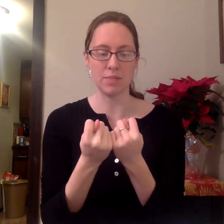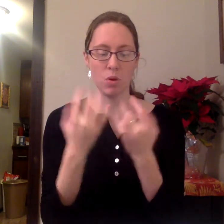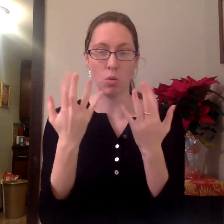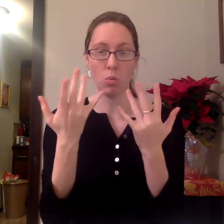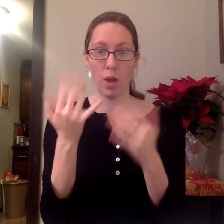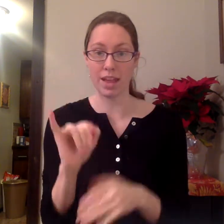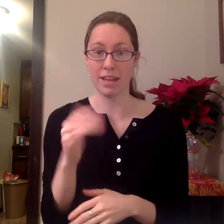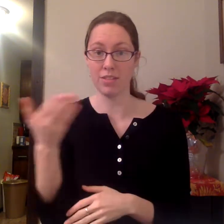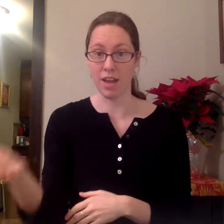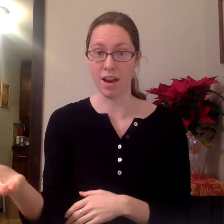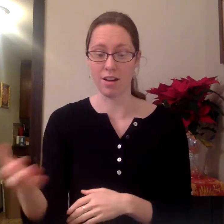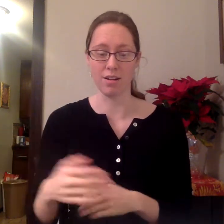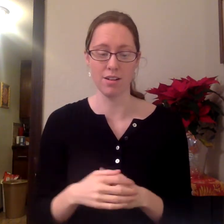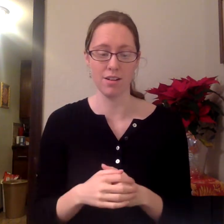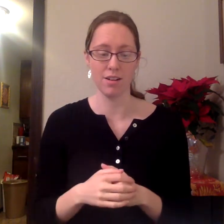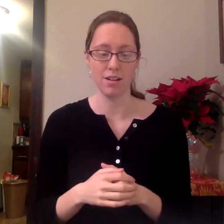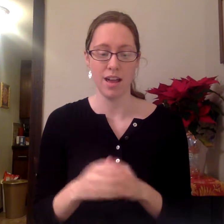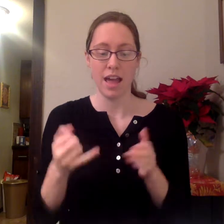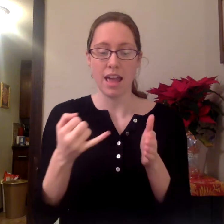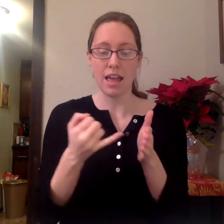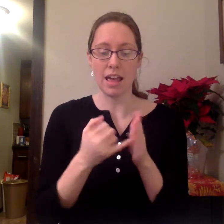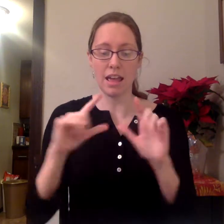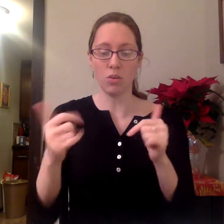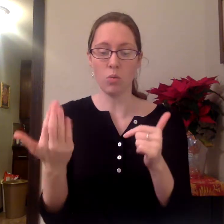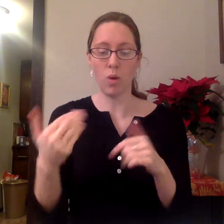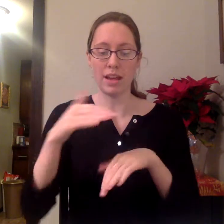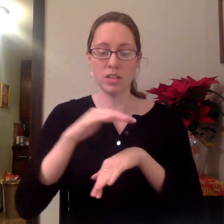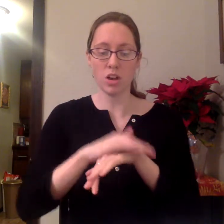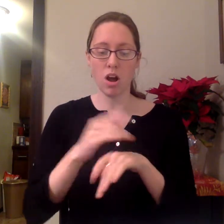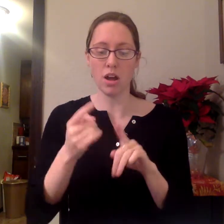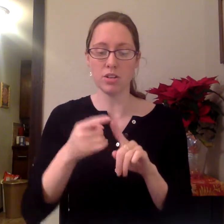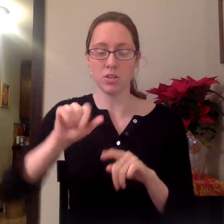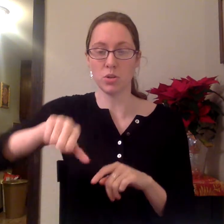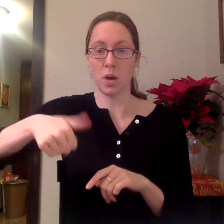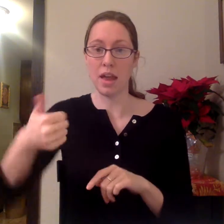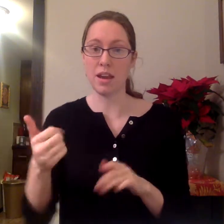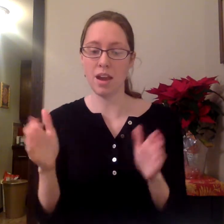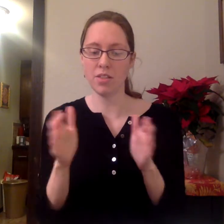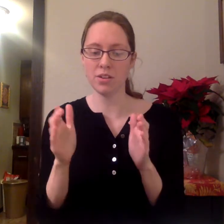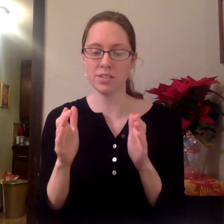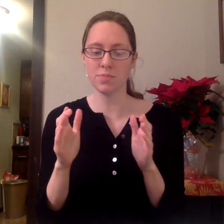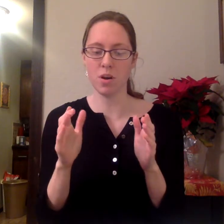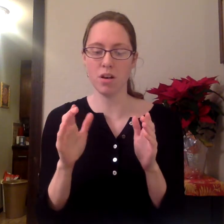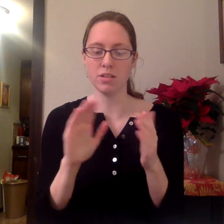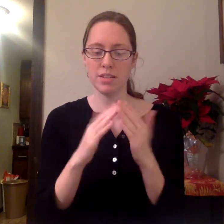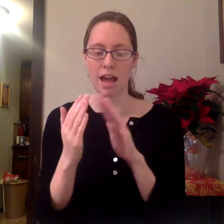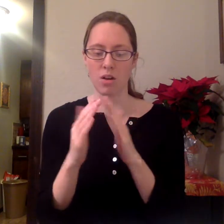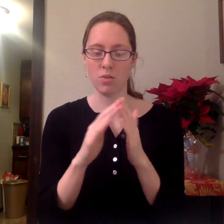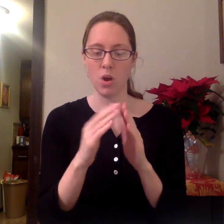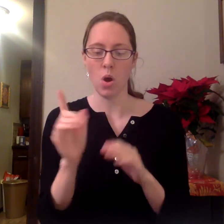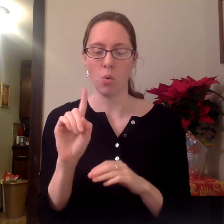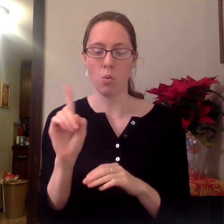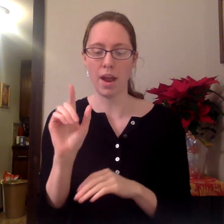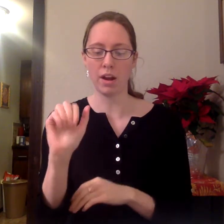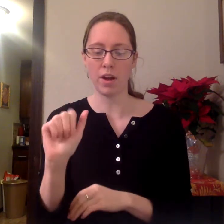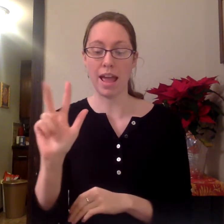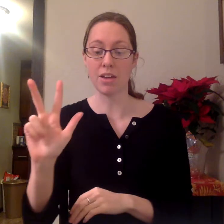waiting there. It went on to another small town where a